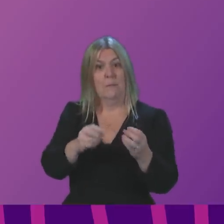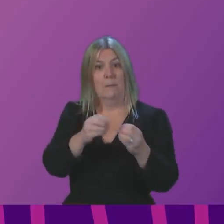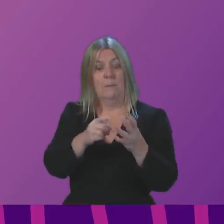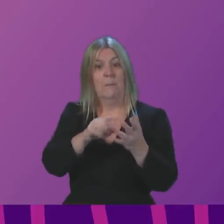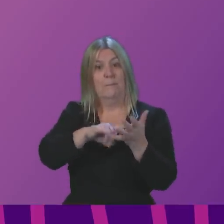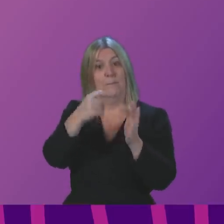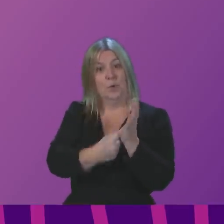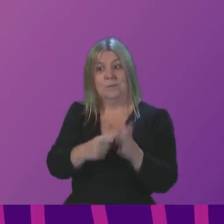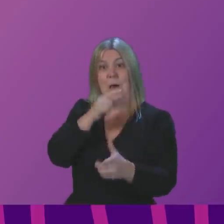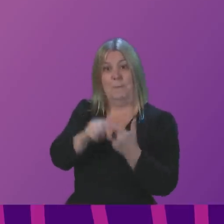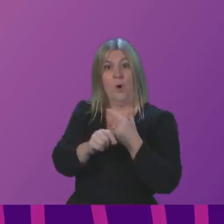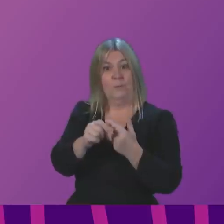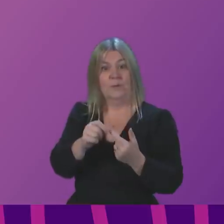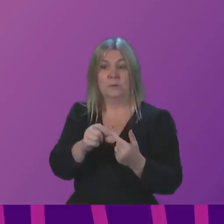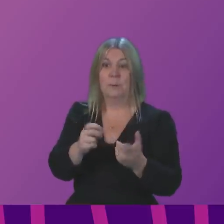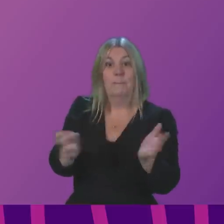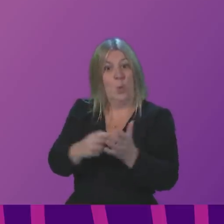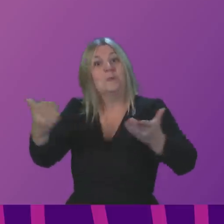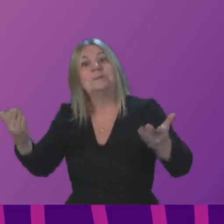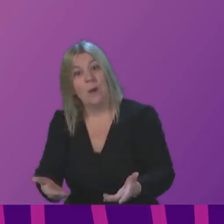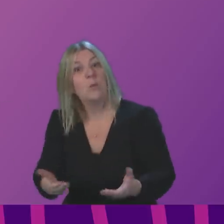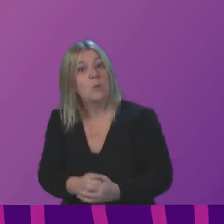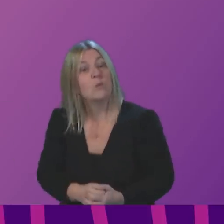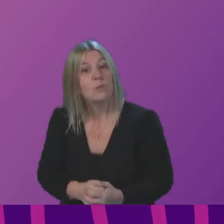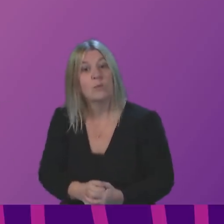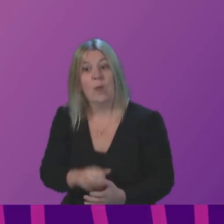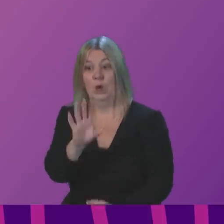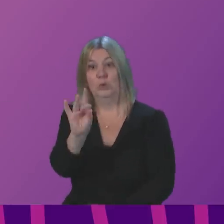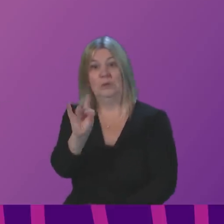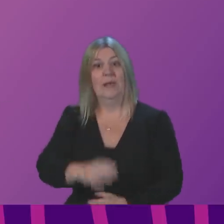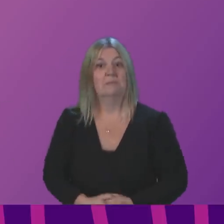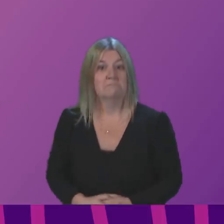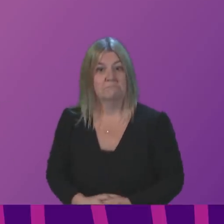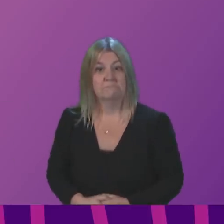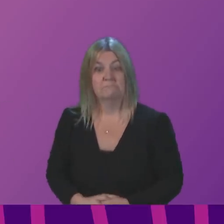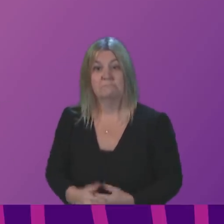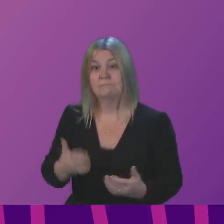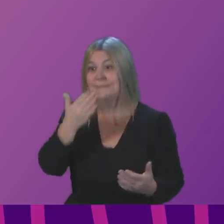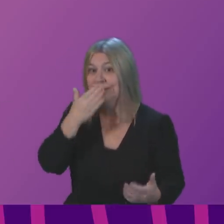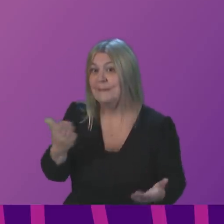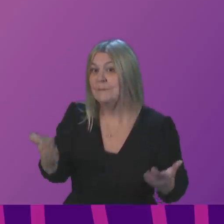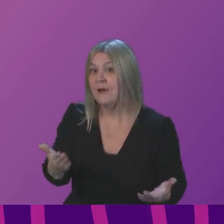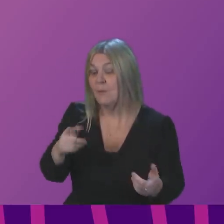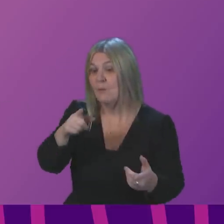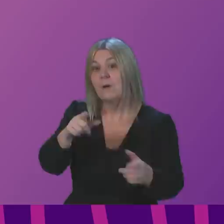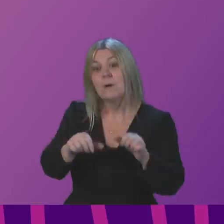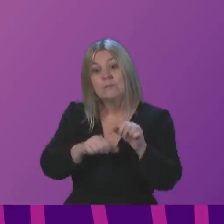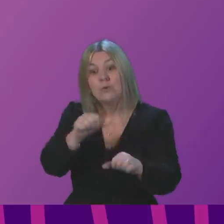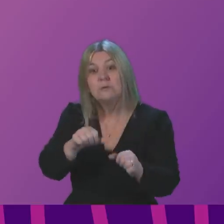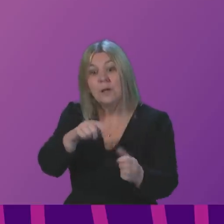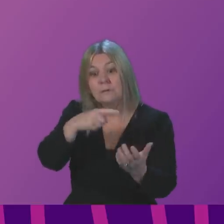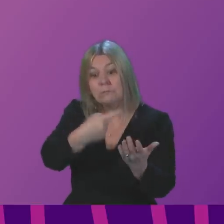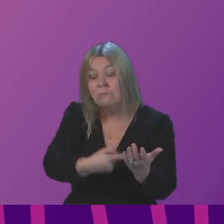That was Tuesday, yet we know the proper procedures hadn't been put in place, so people ended up being turned away.